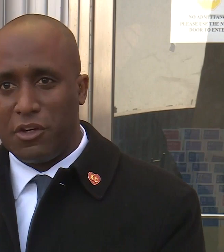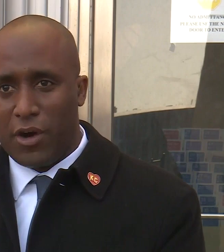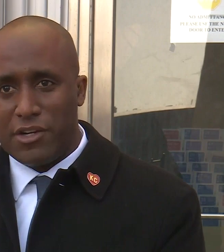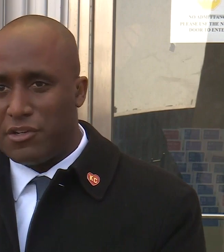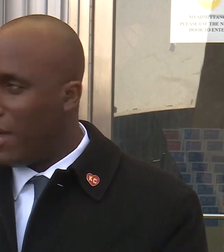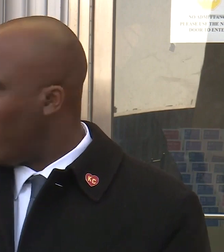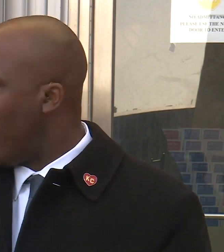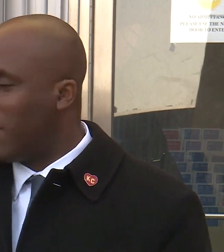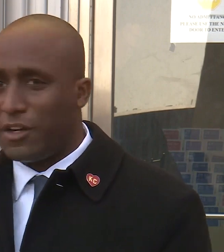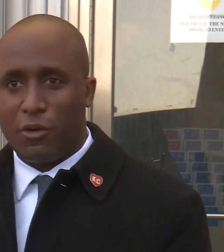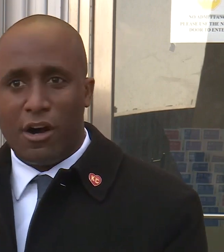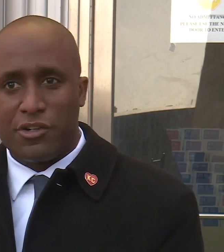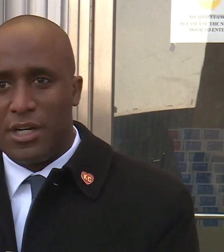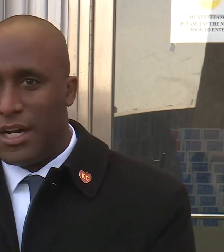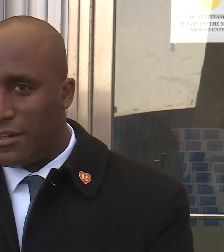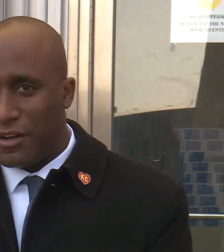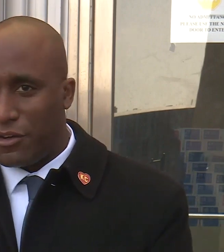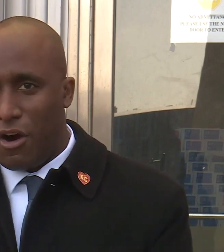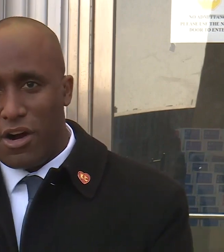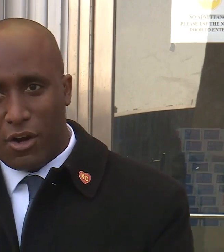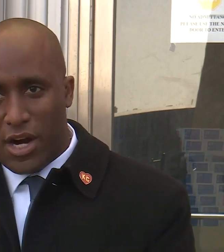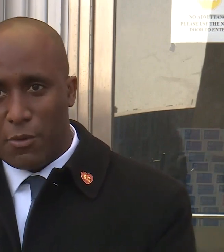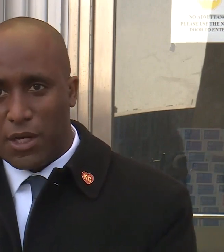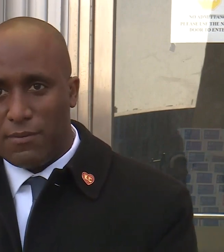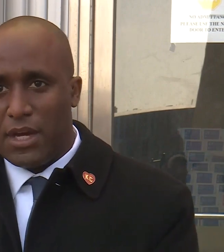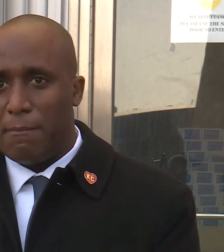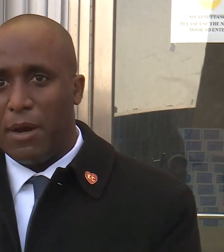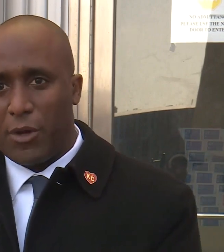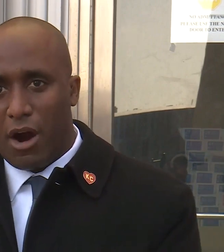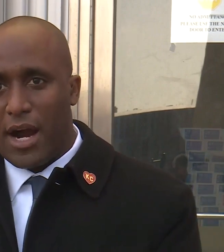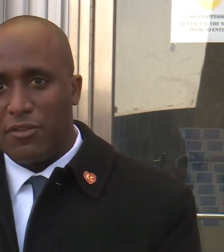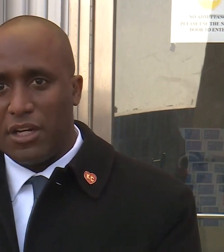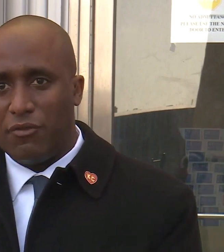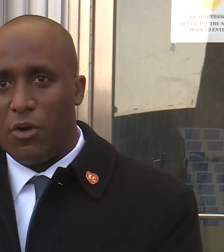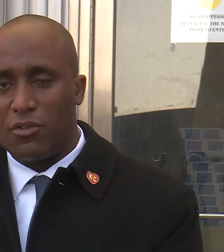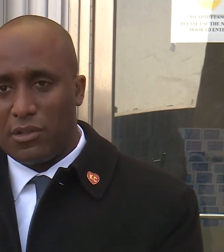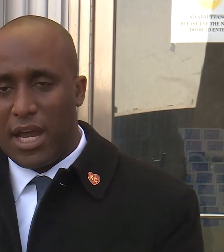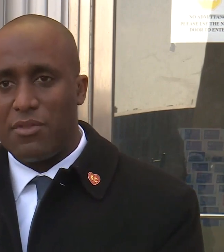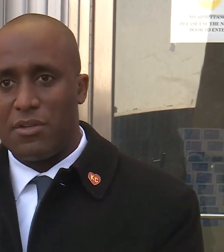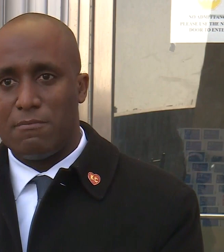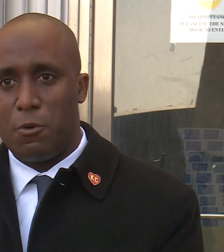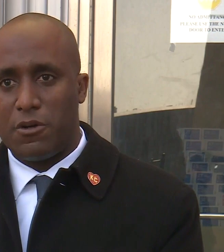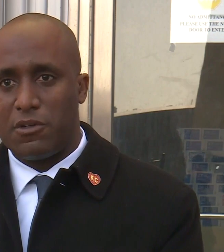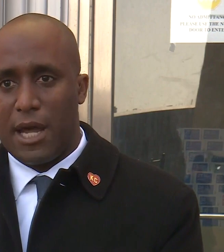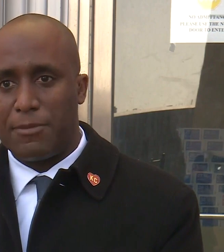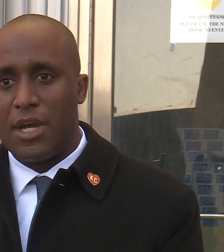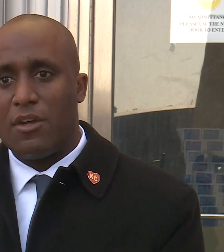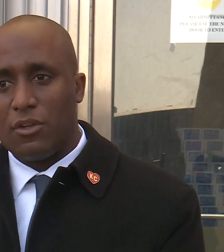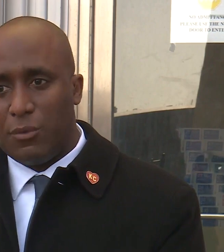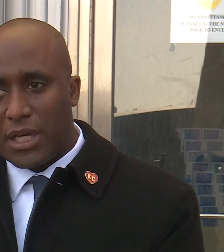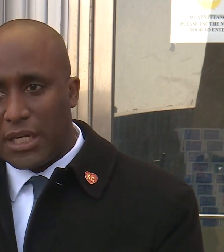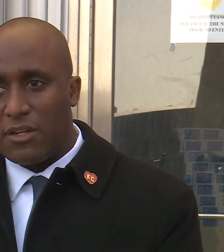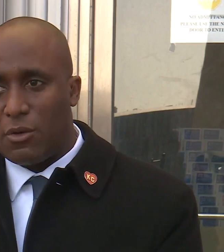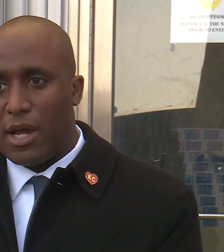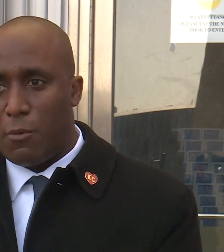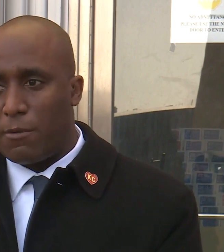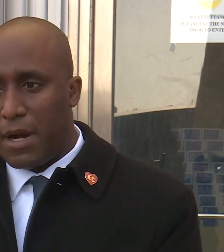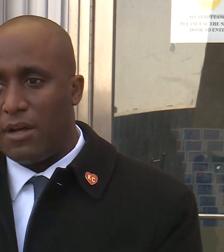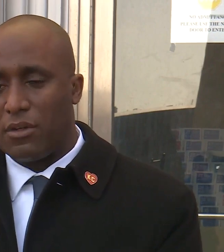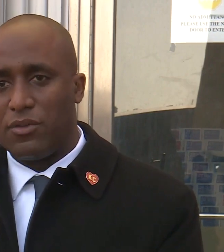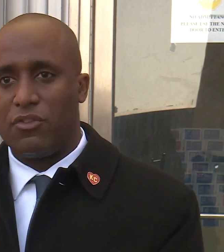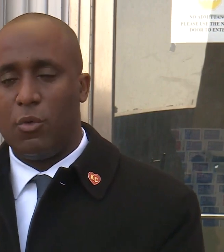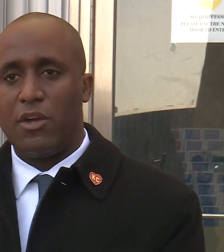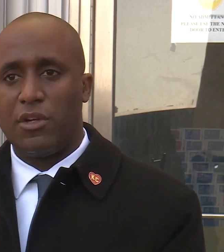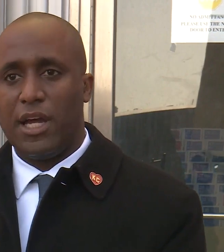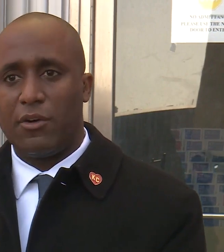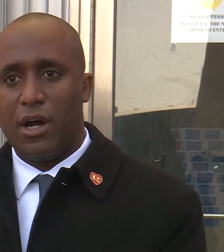wants to be the Grinch, neither I, Dr. Archer, Dr. Carney, or anyone. But we are asking folks to take these important steps so that we can get to a more